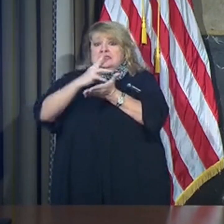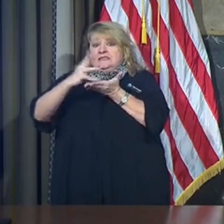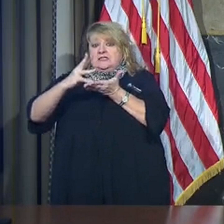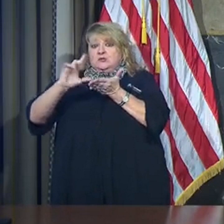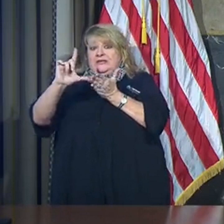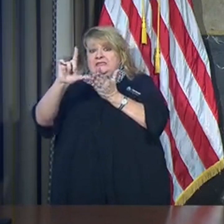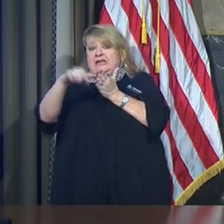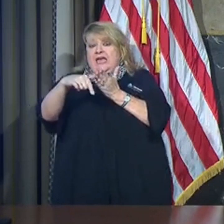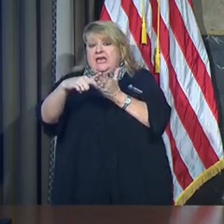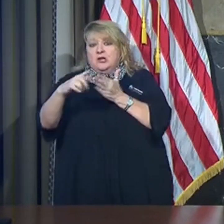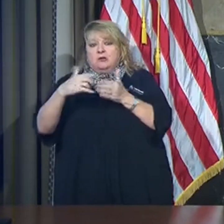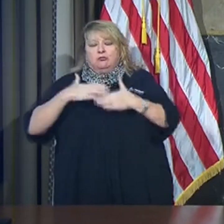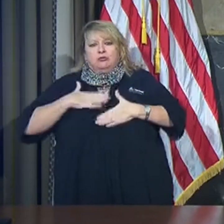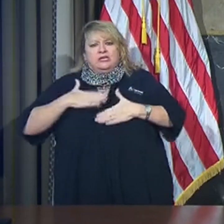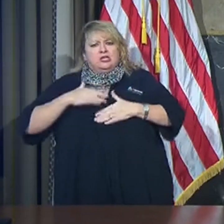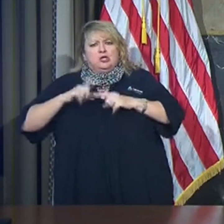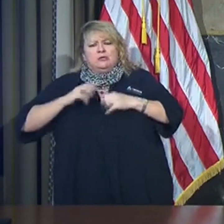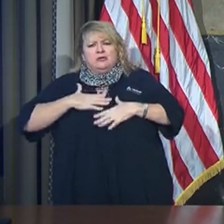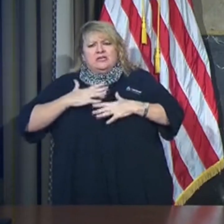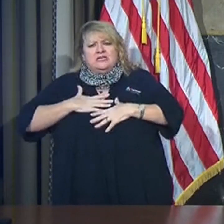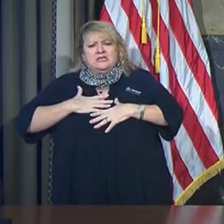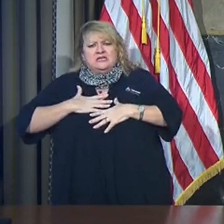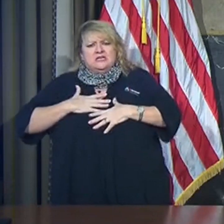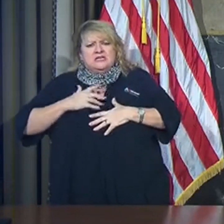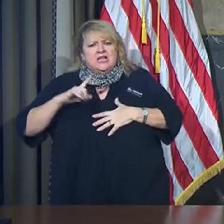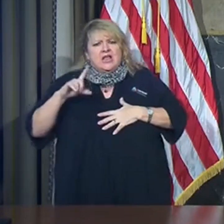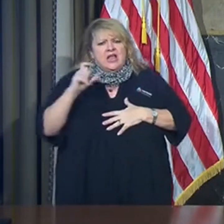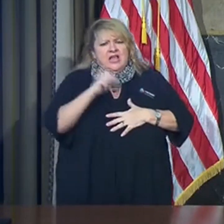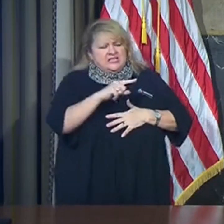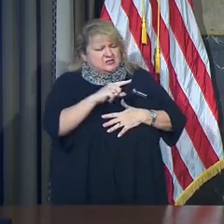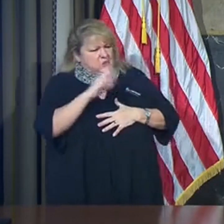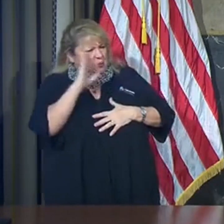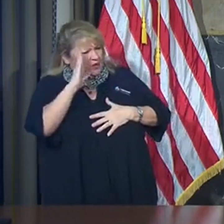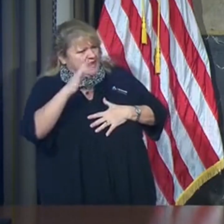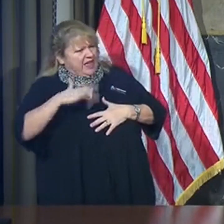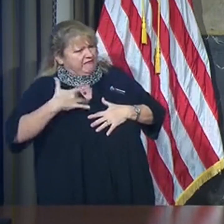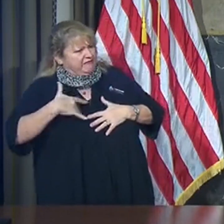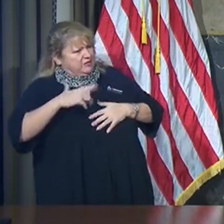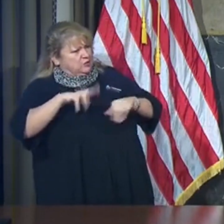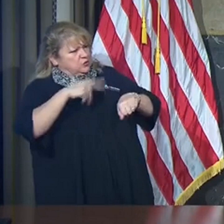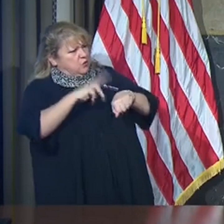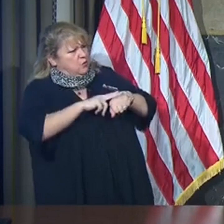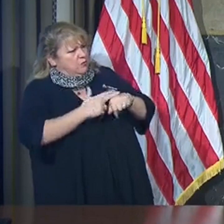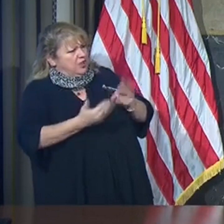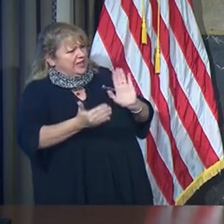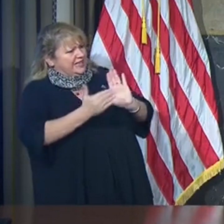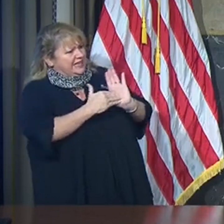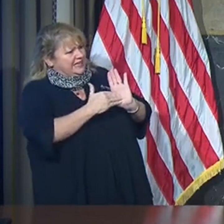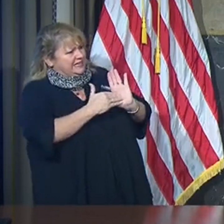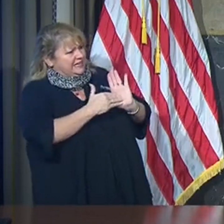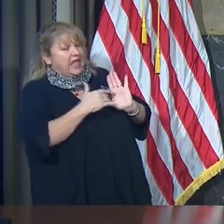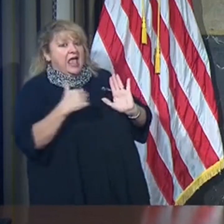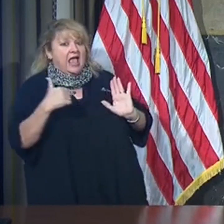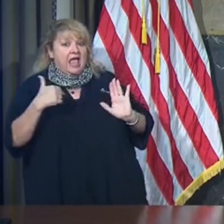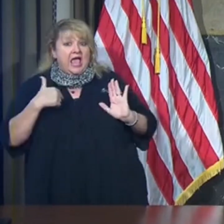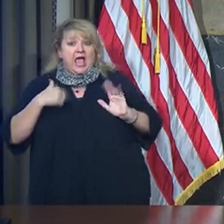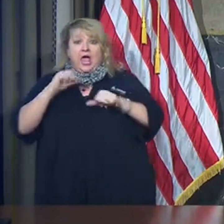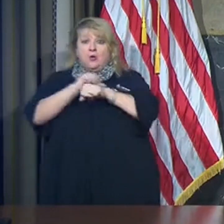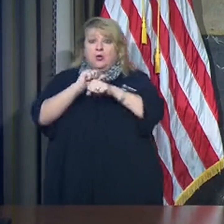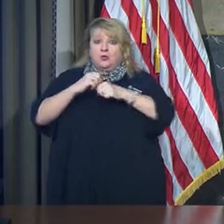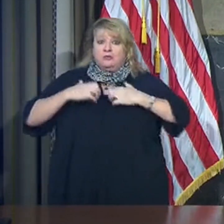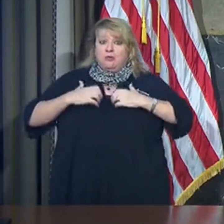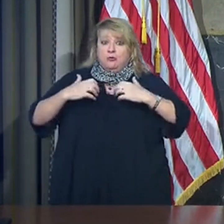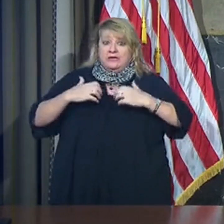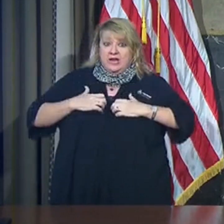short of breath, he began to ask the question, will I ever feel normal again? And my answer to him as a pulmonary and critical care doctor was very